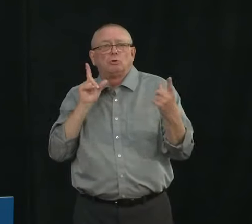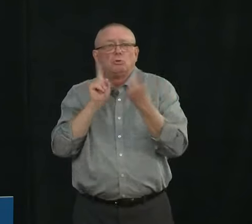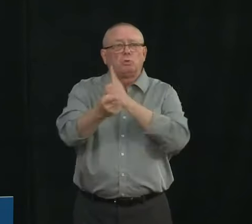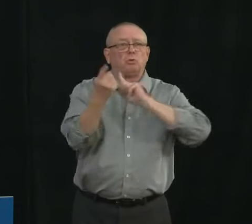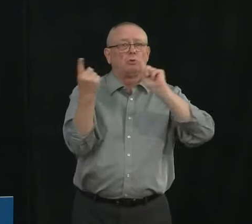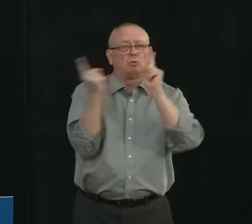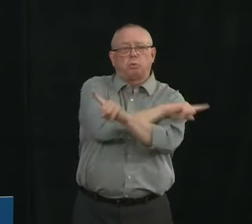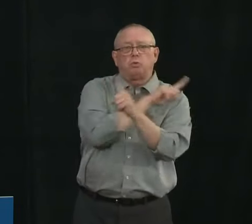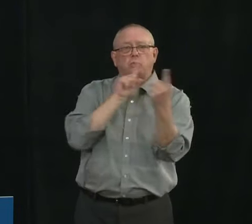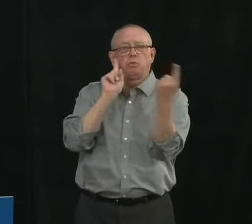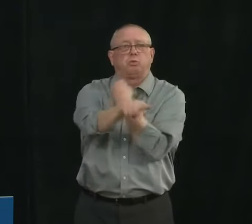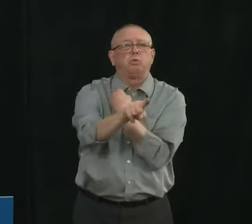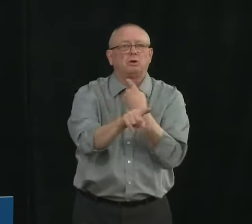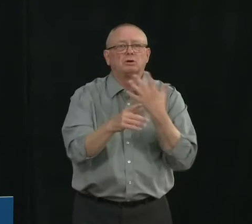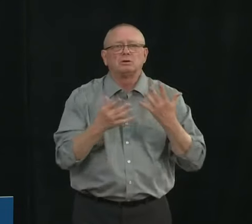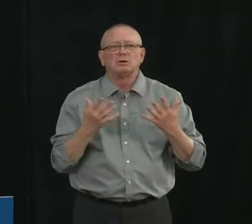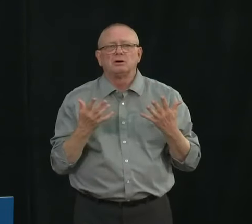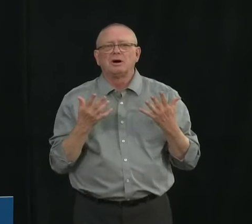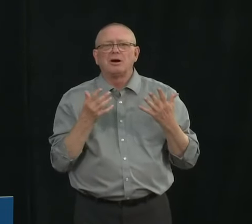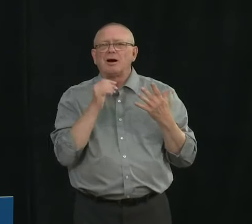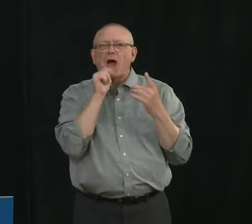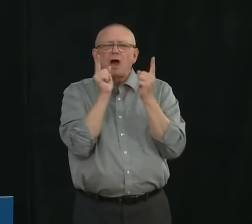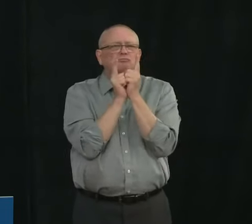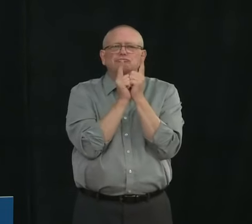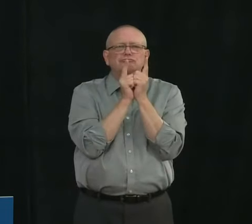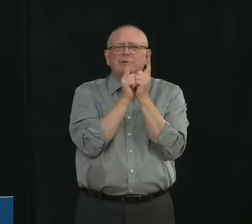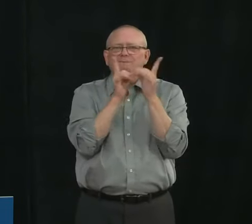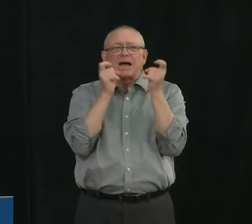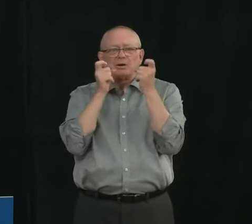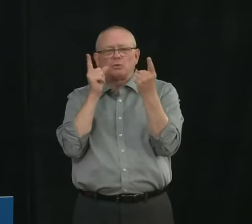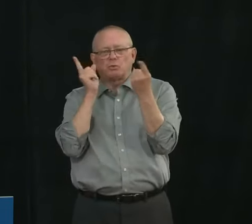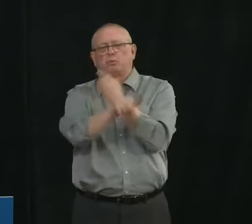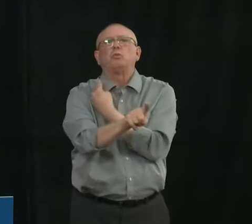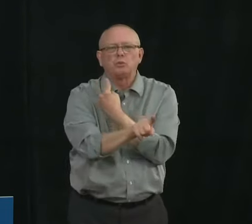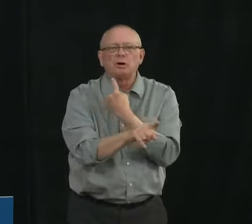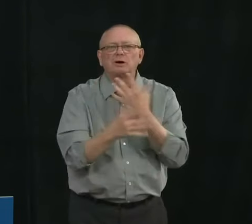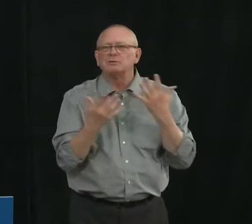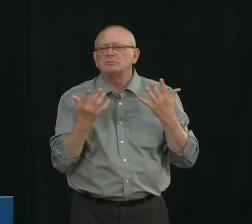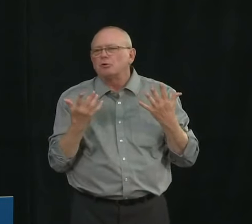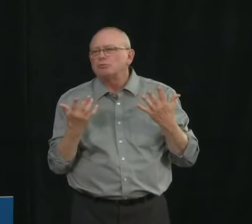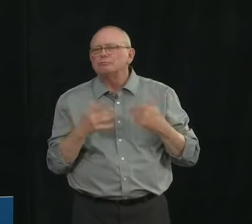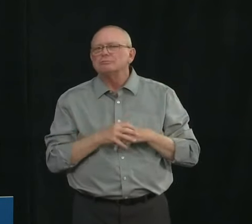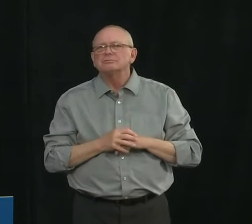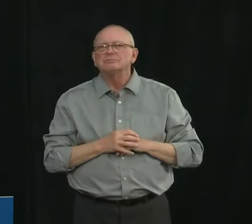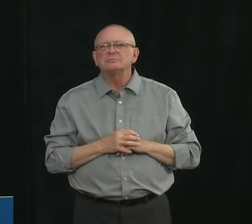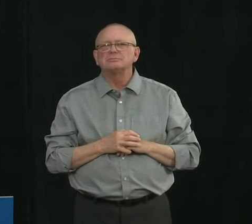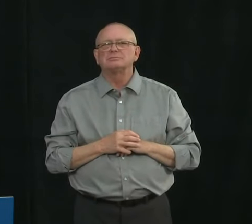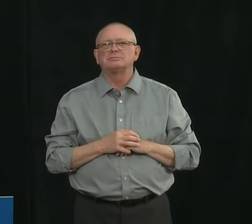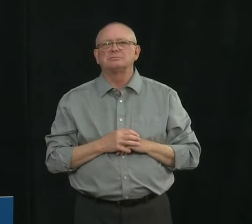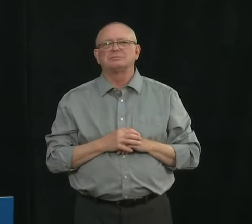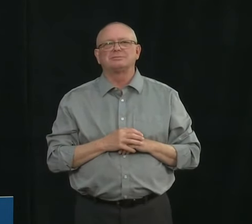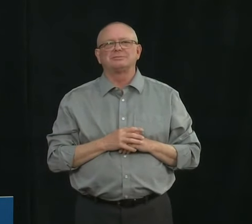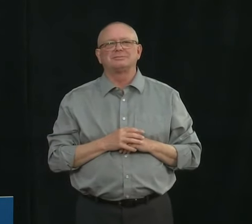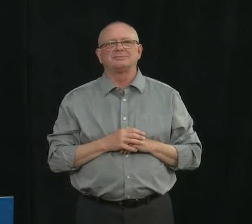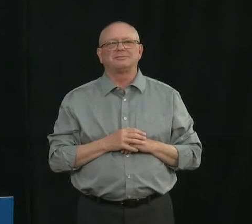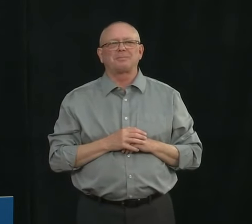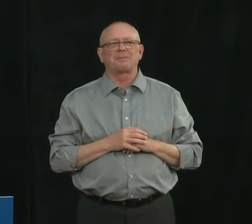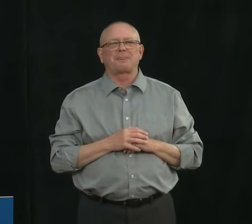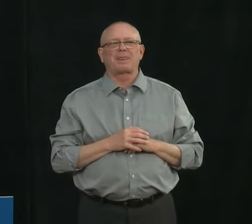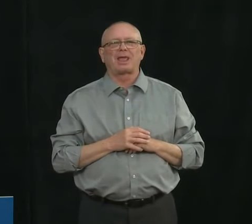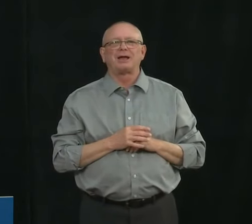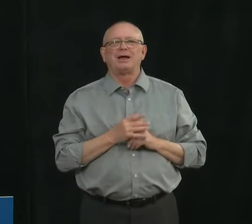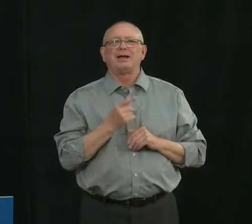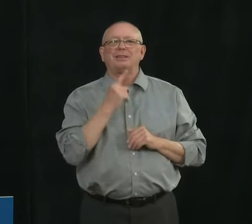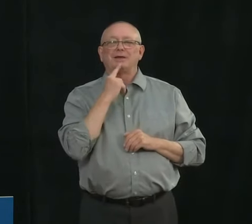matter of seconds we're actually very close to each other so there's two components of close contact that are important when we're